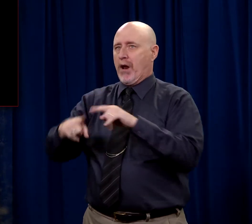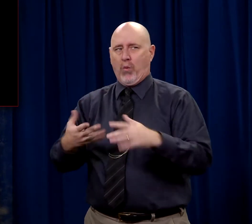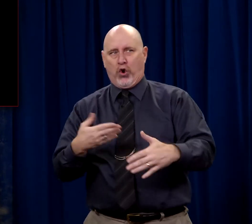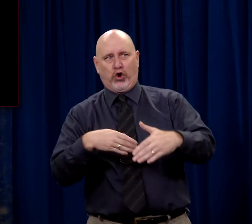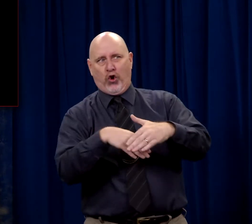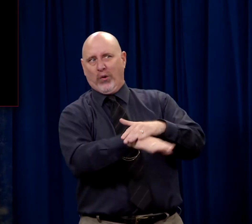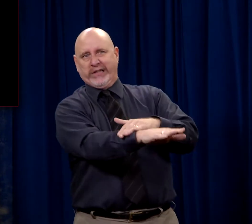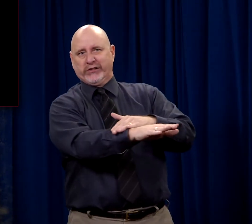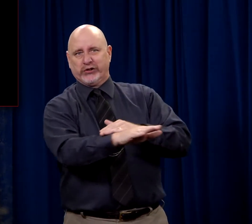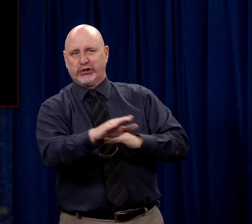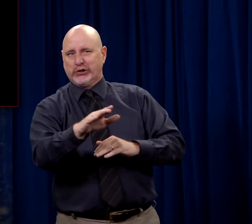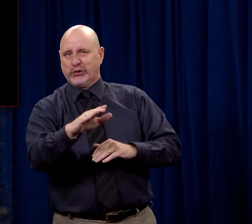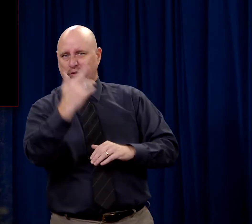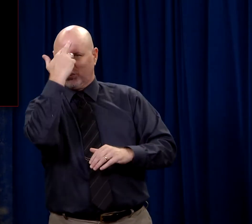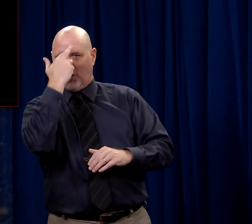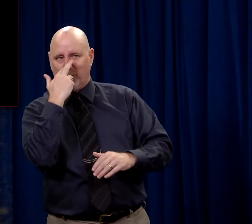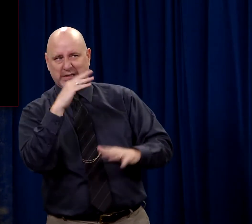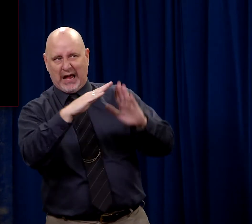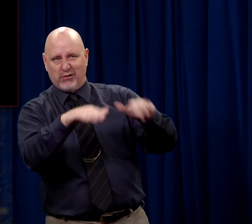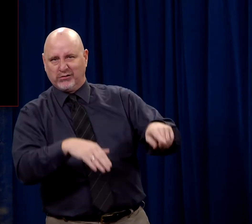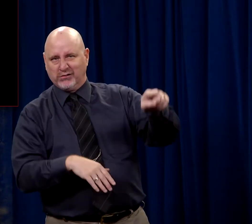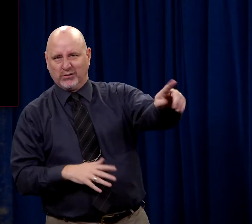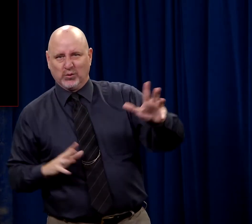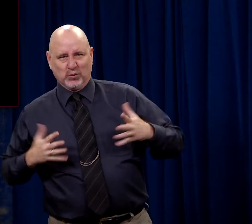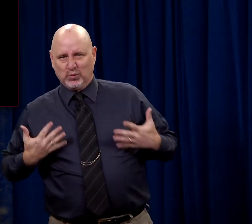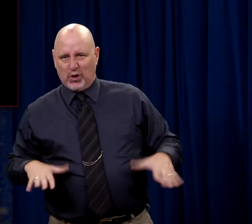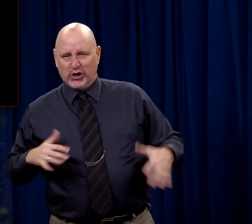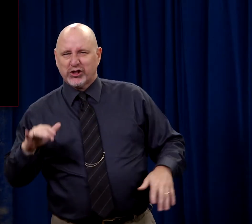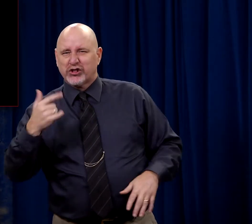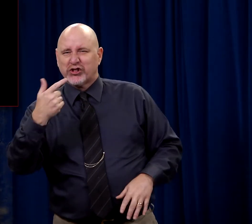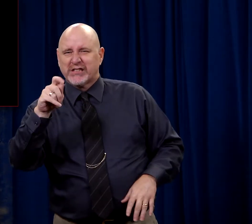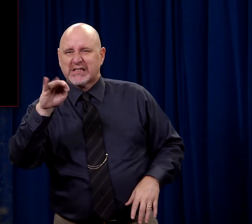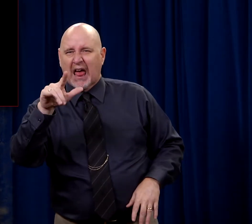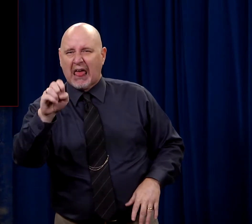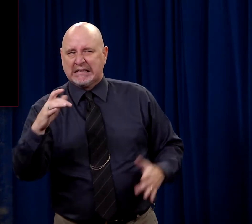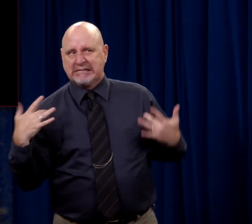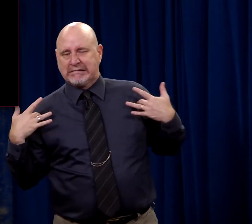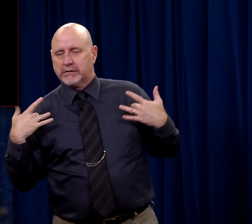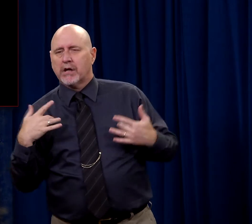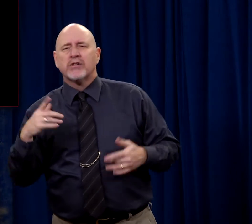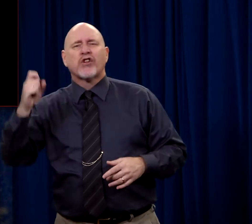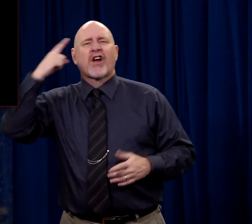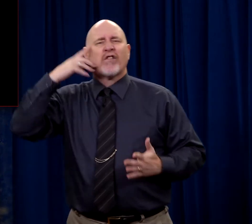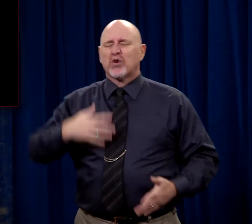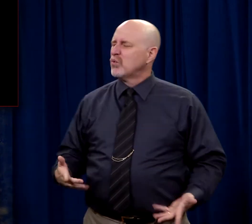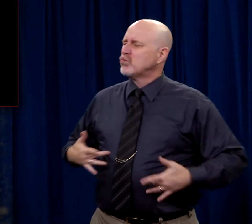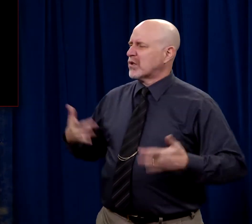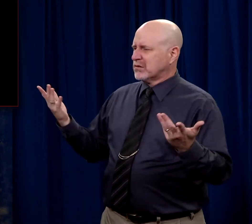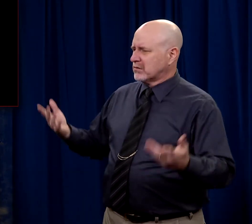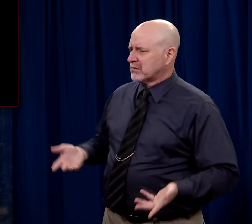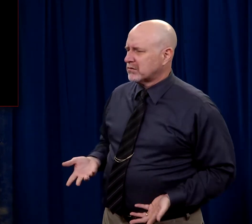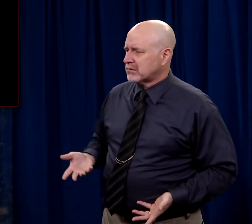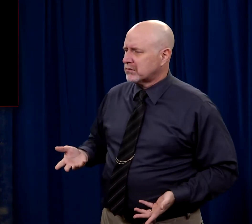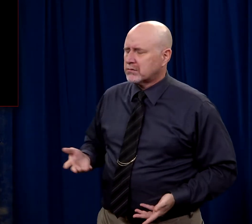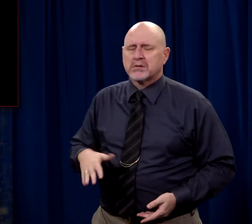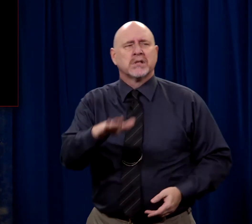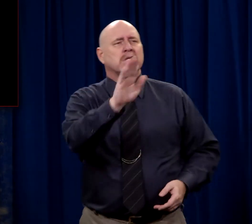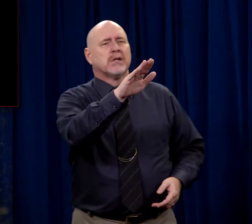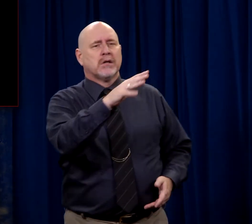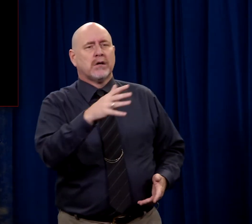of God, but they didn't want to go into the Gentile house. Then Pilate says, what's this all about? And they